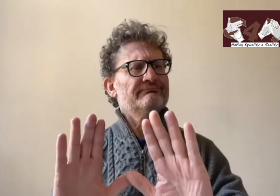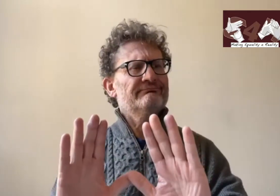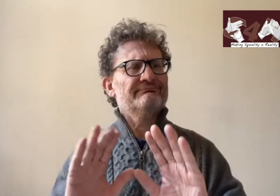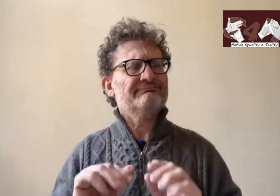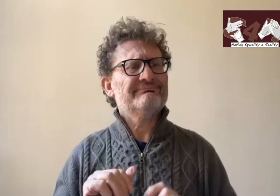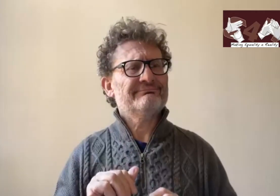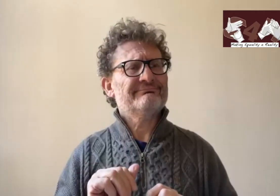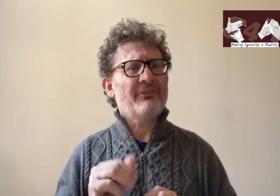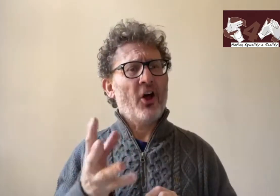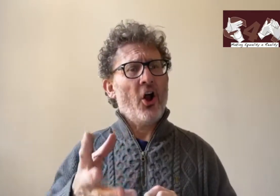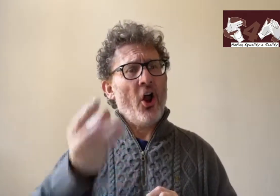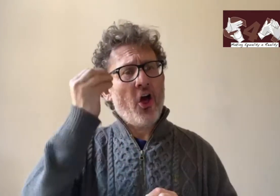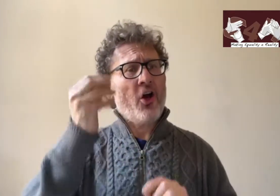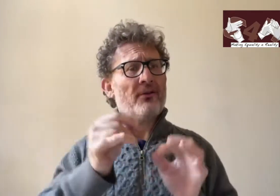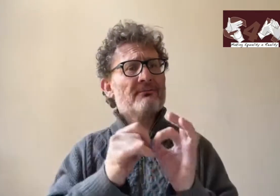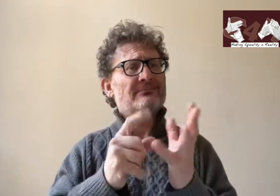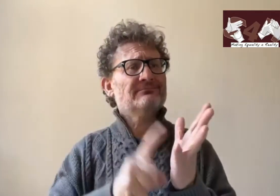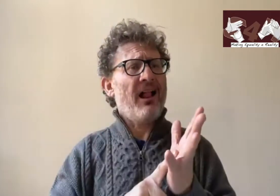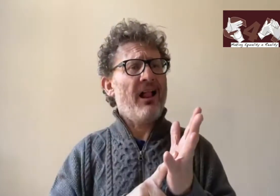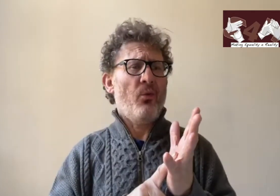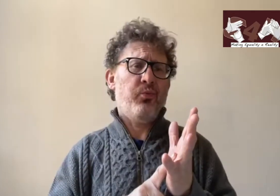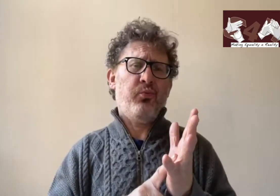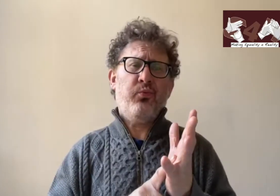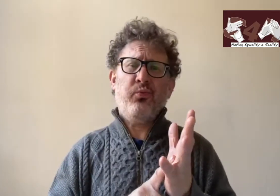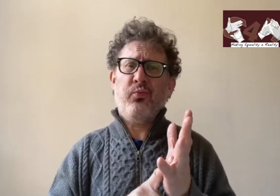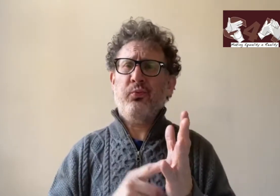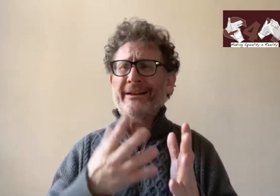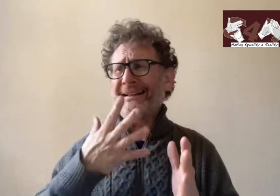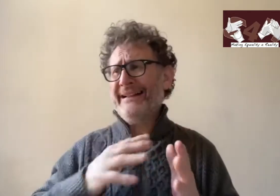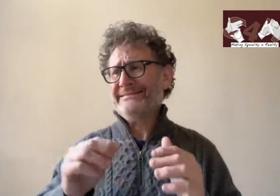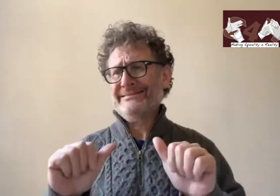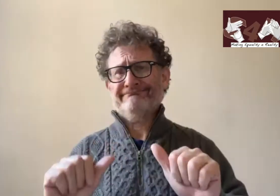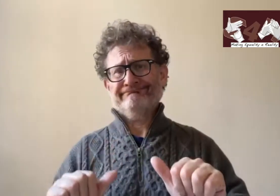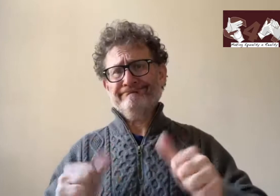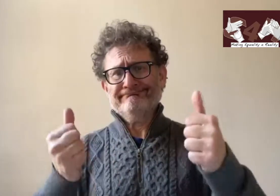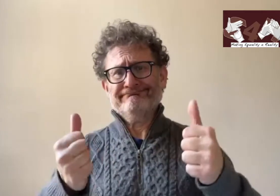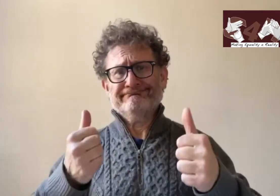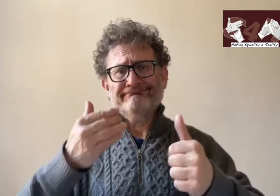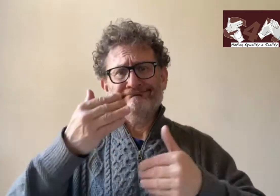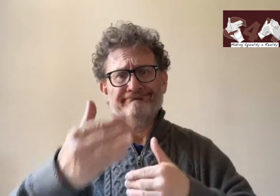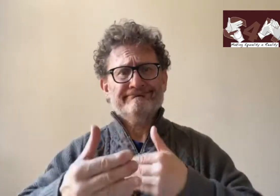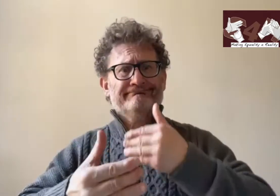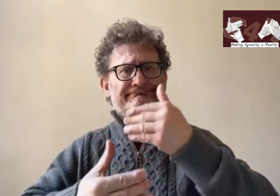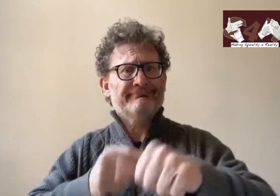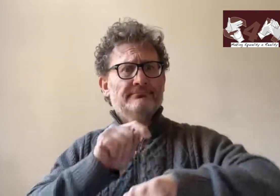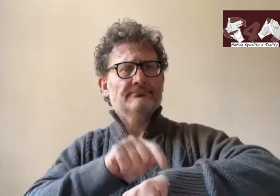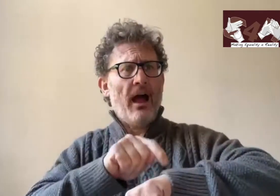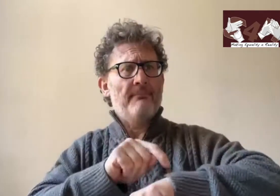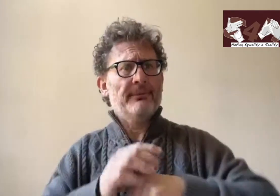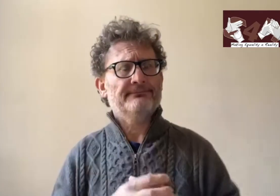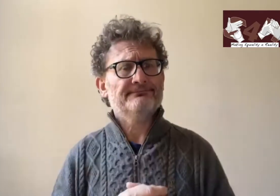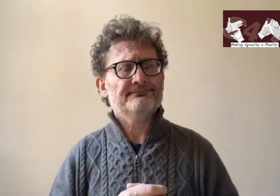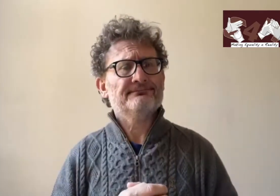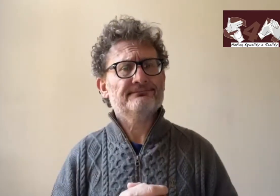and just get qualified. Now for me to learn BSL effectively takes time.